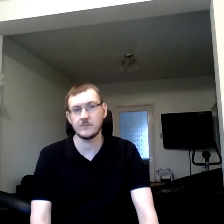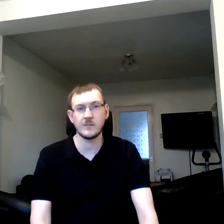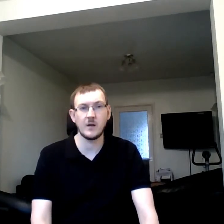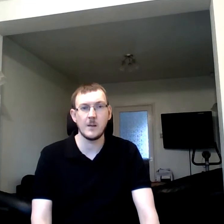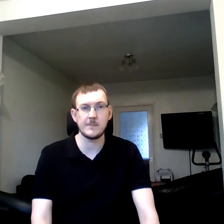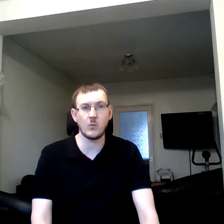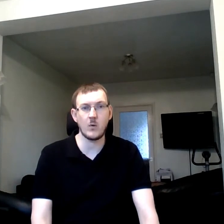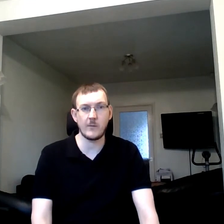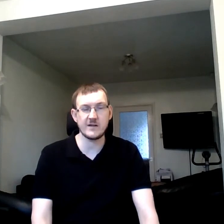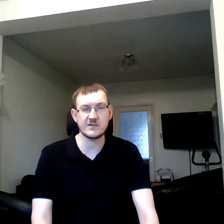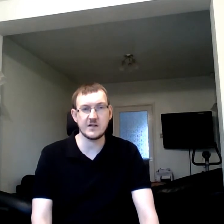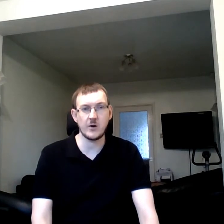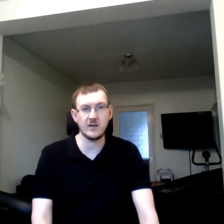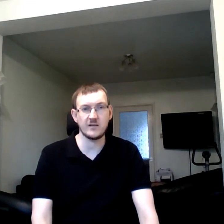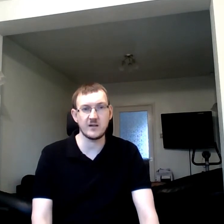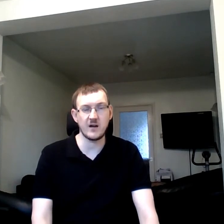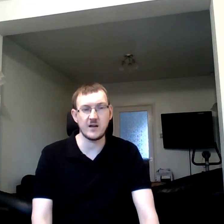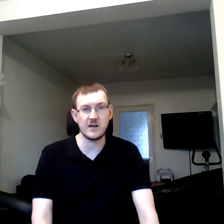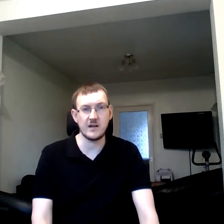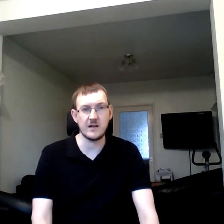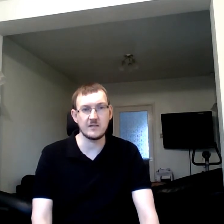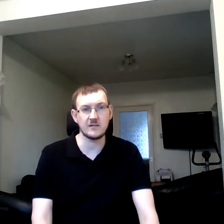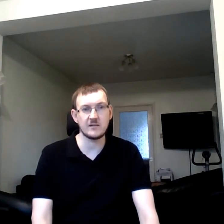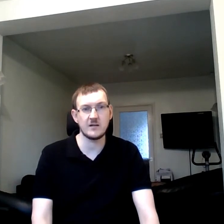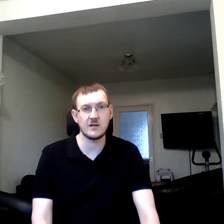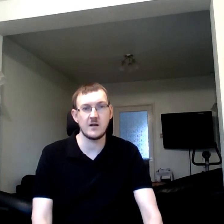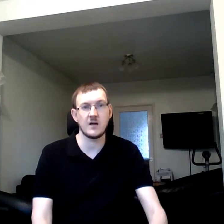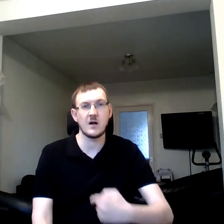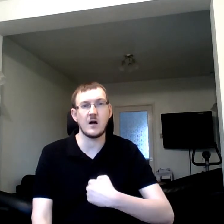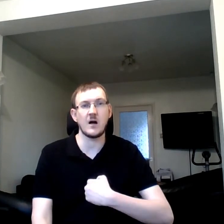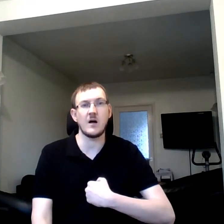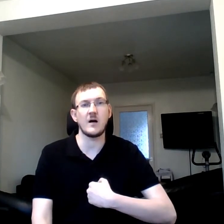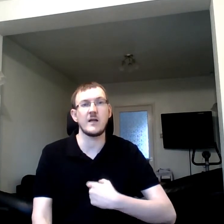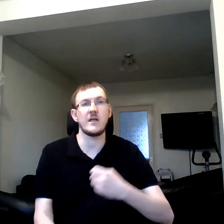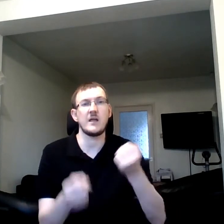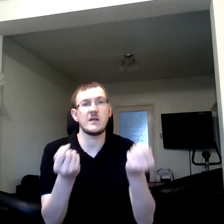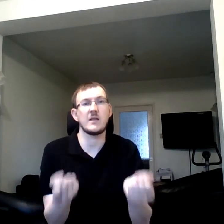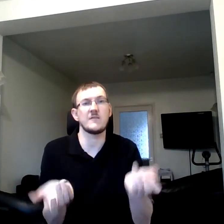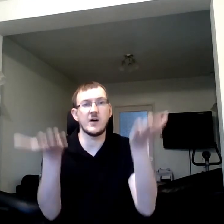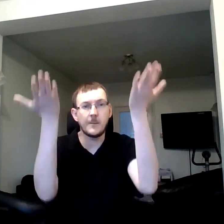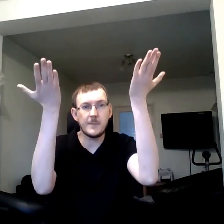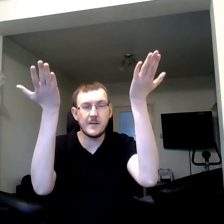But what we're actually going to sign is I give up.